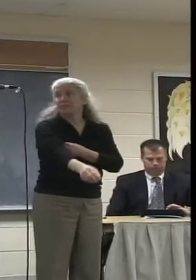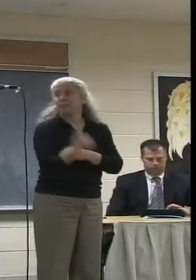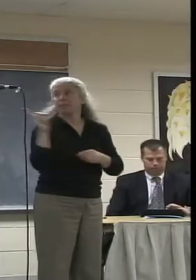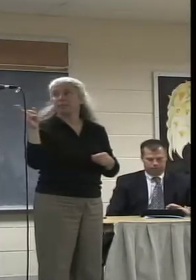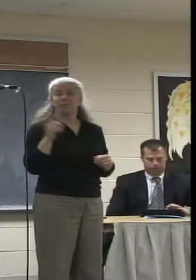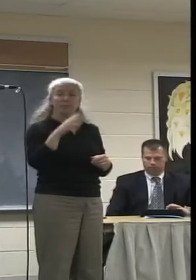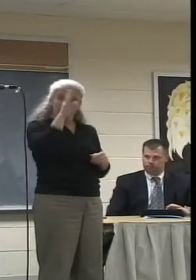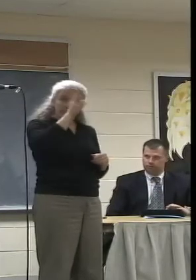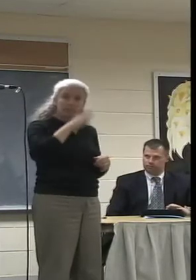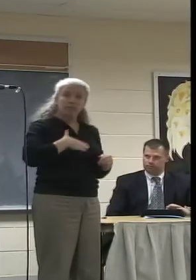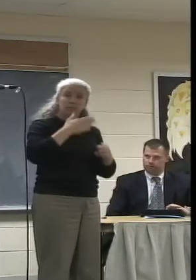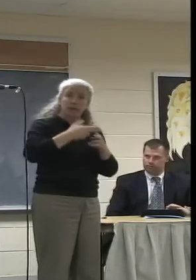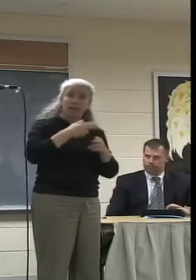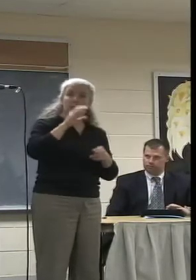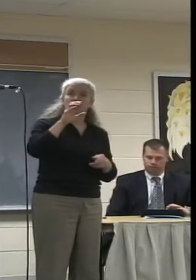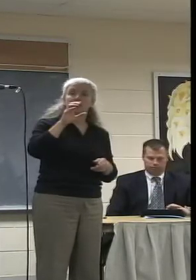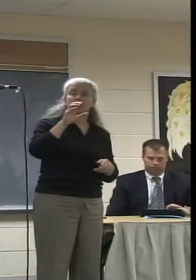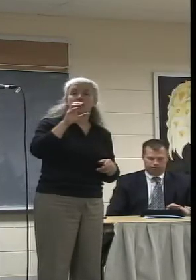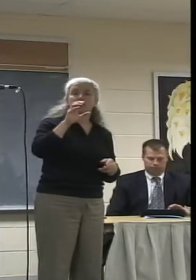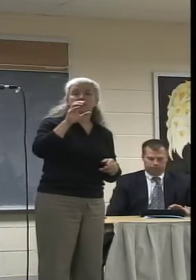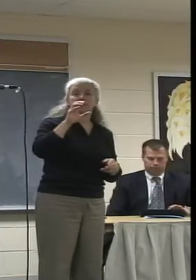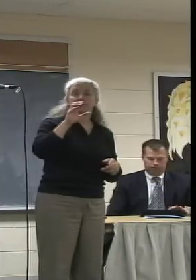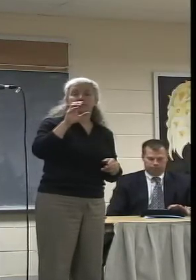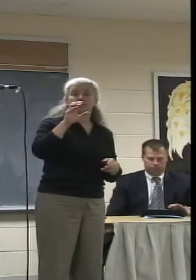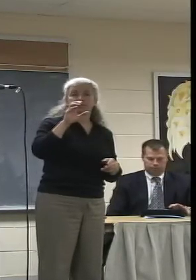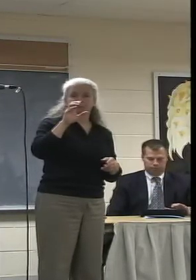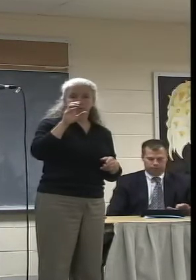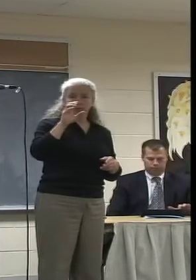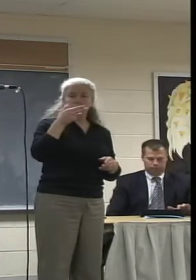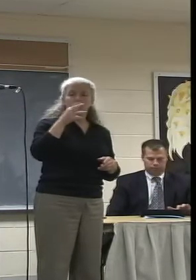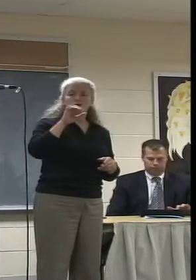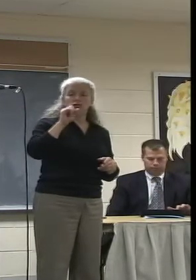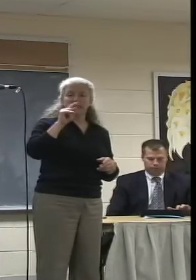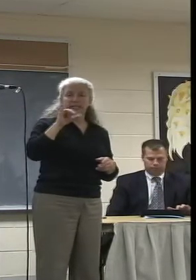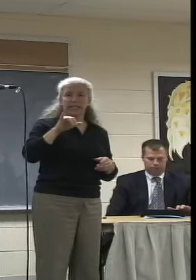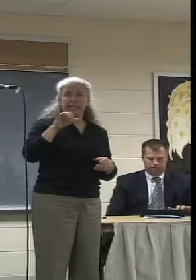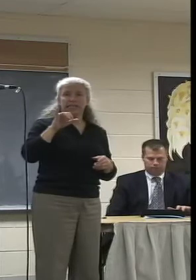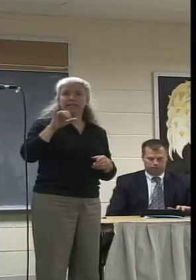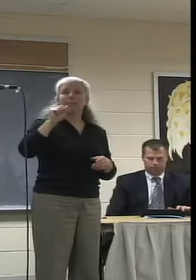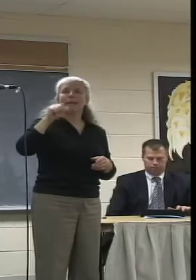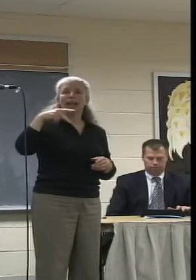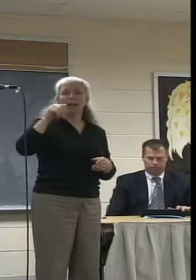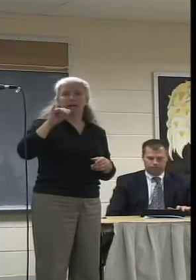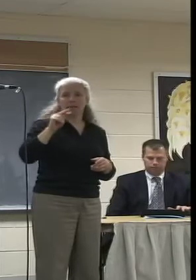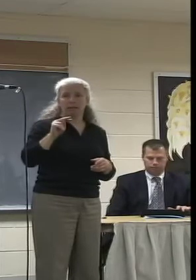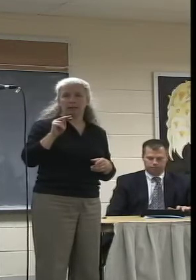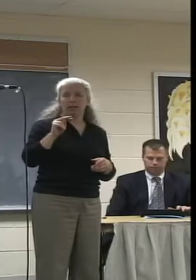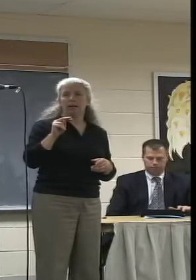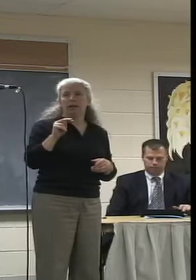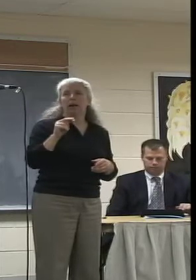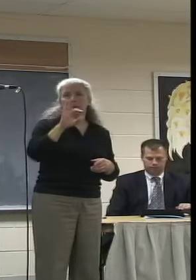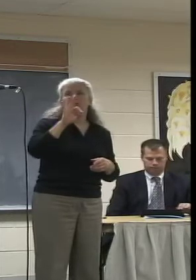Hello, my name is Christy Spain. I live at 254 Spring Street in Florence,